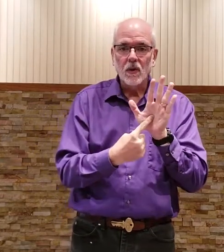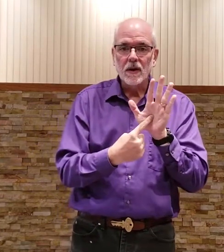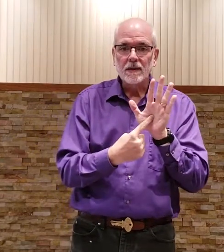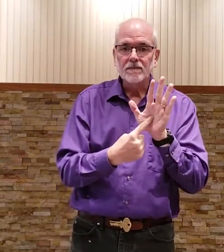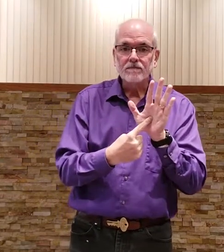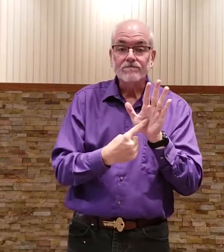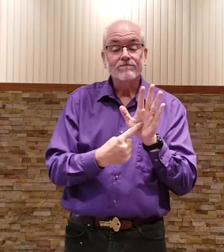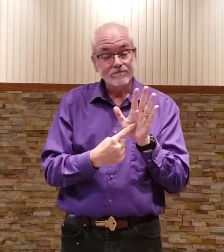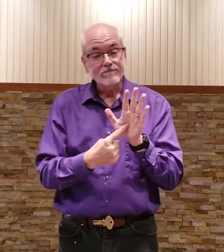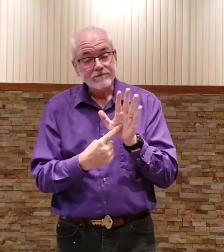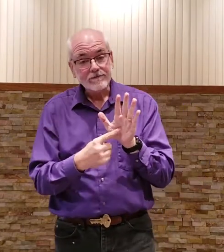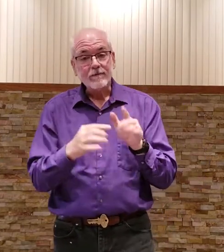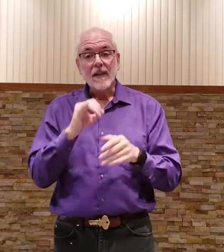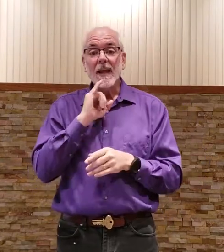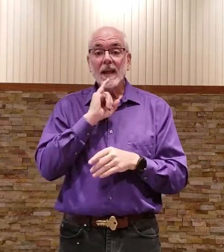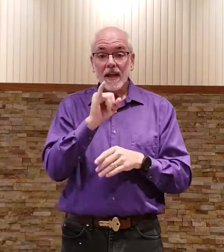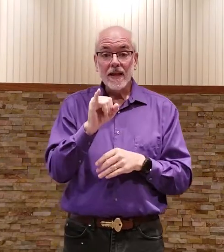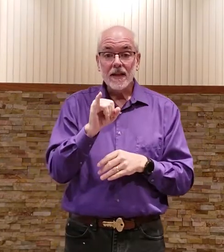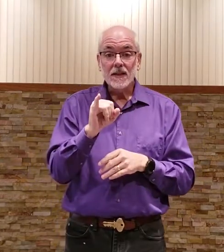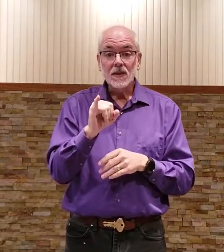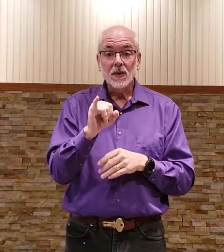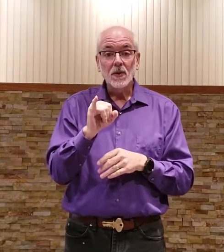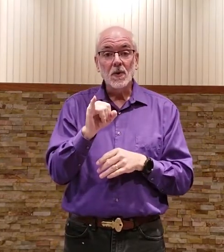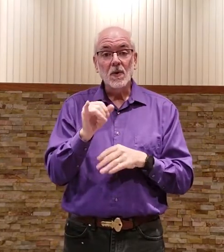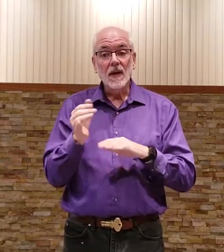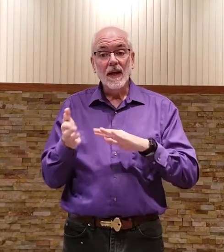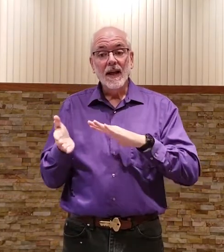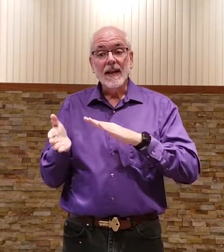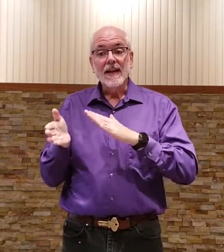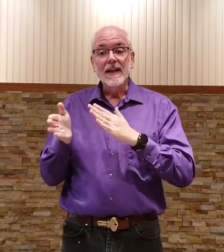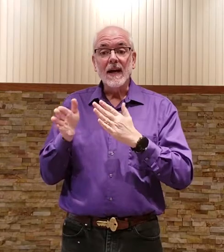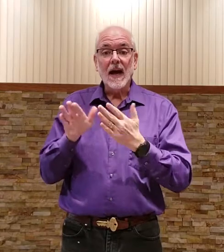is to die